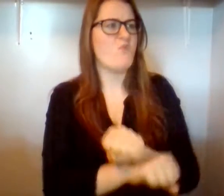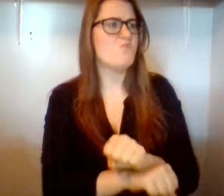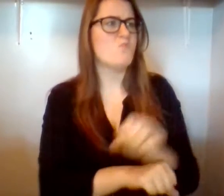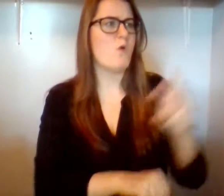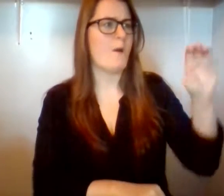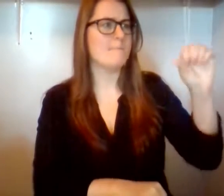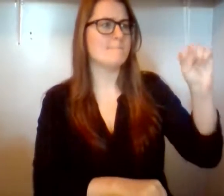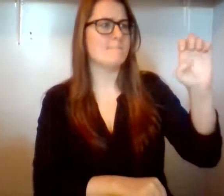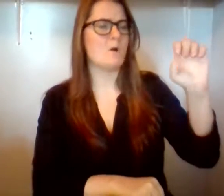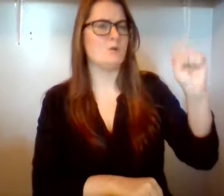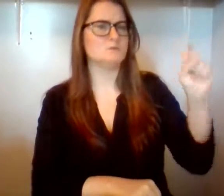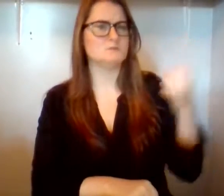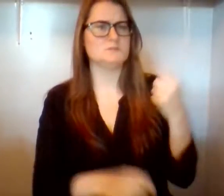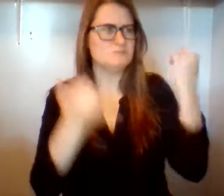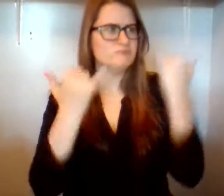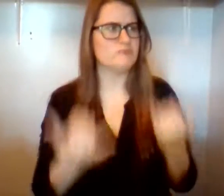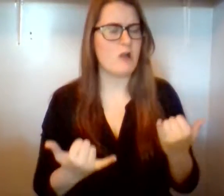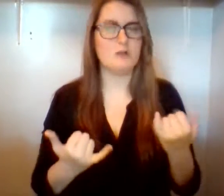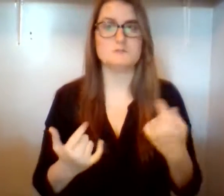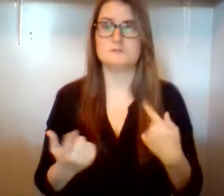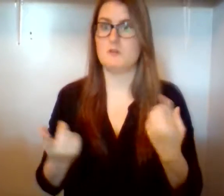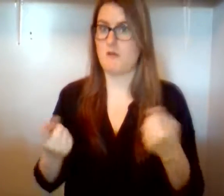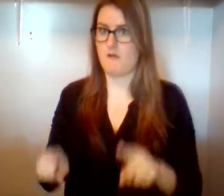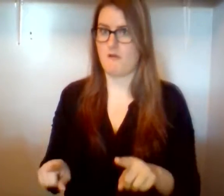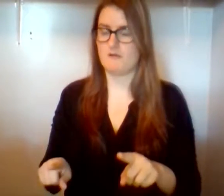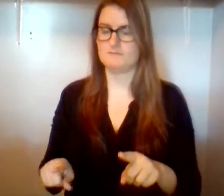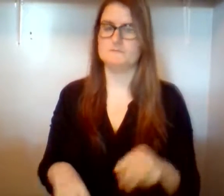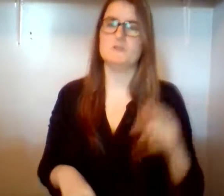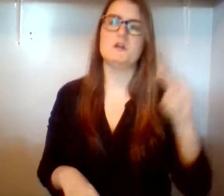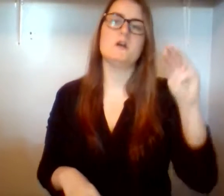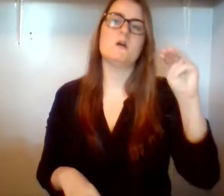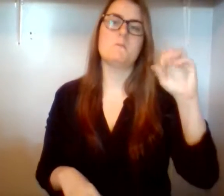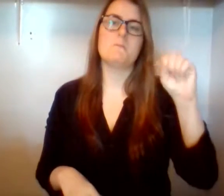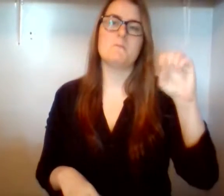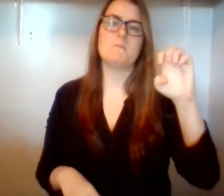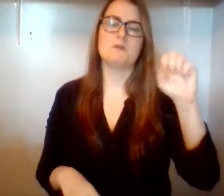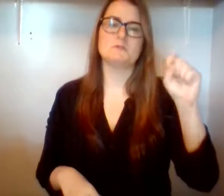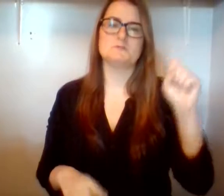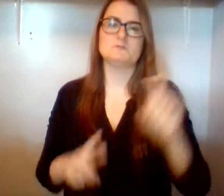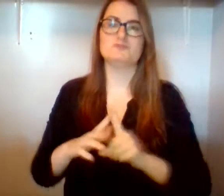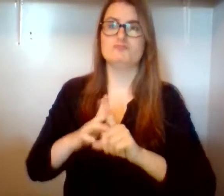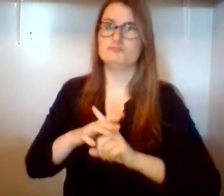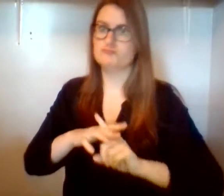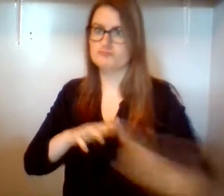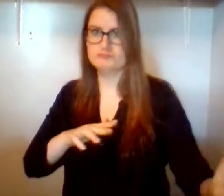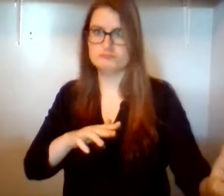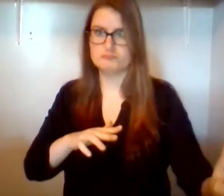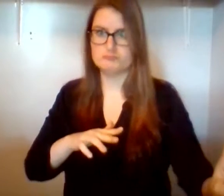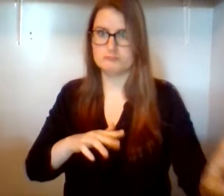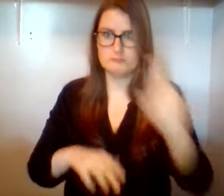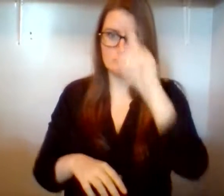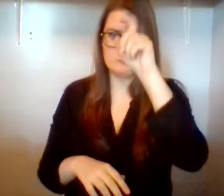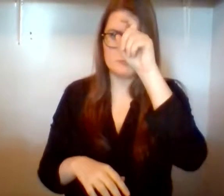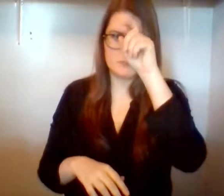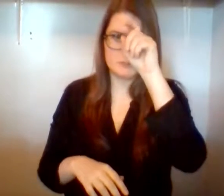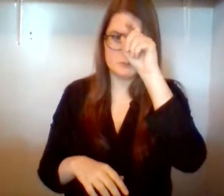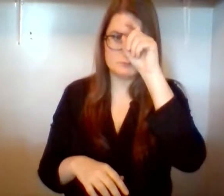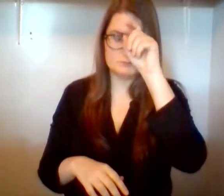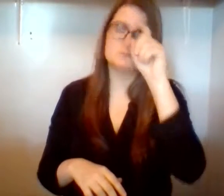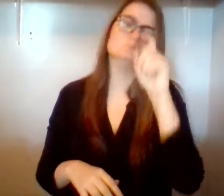to get away from the land of Egypt. So he packed his bags, and he ran. Moses didn't stop until he reached the land of